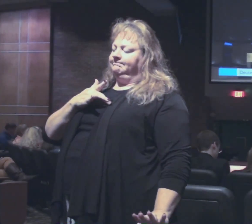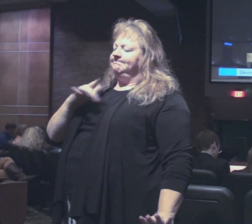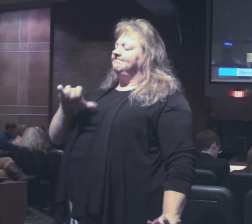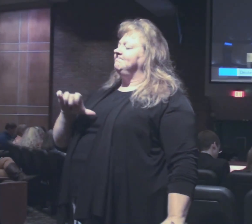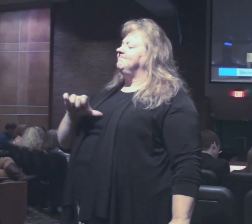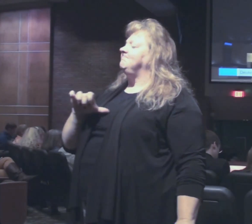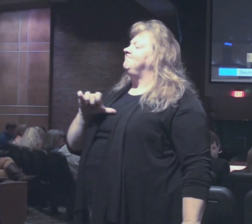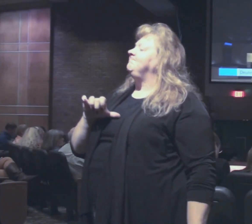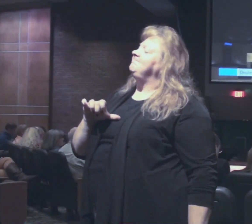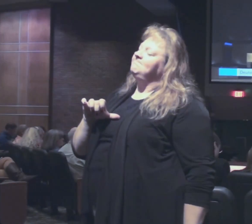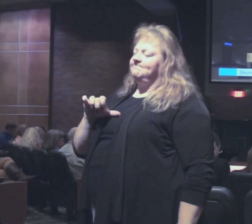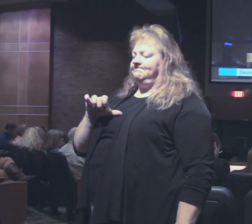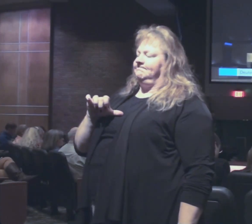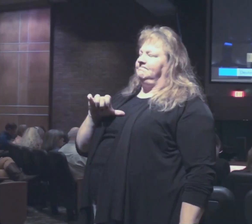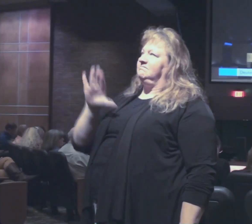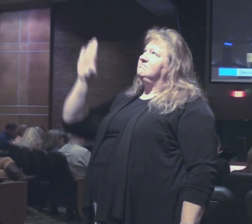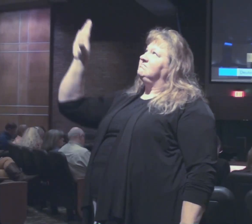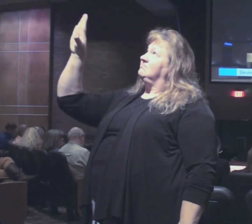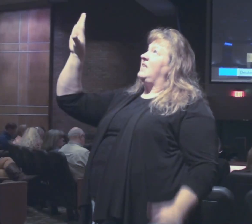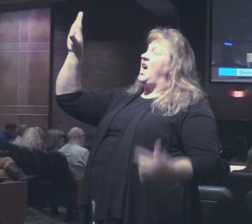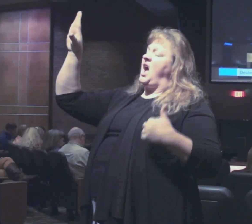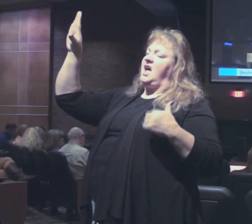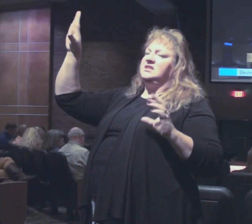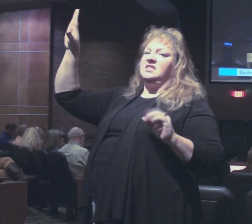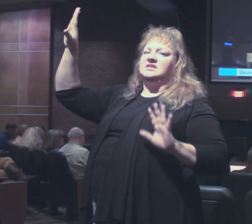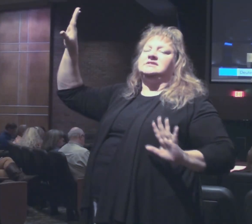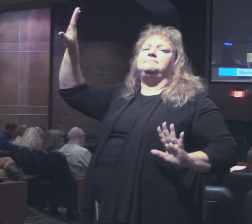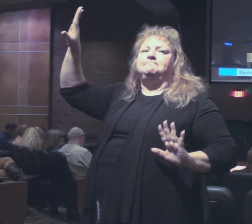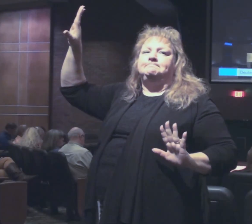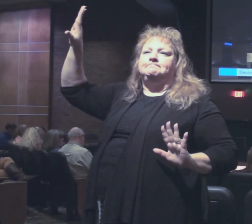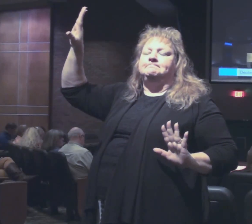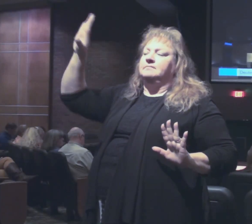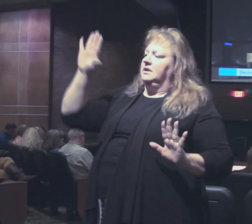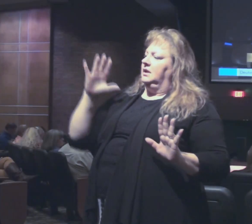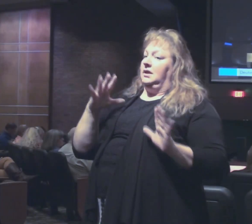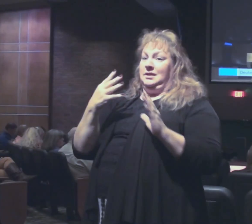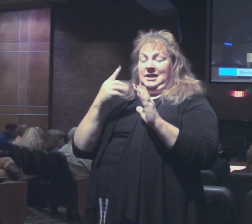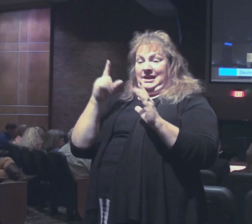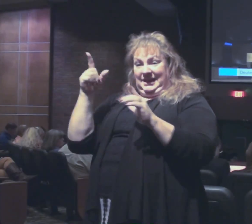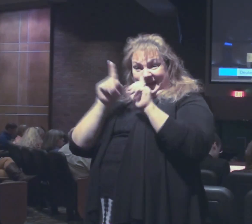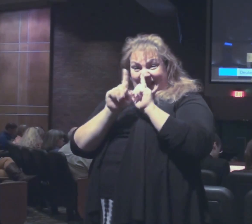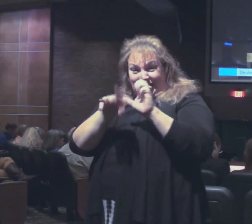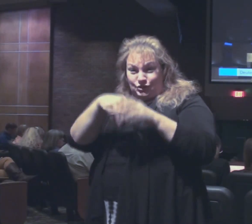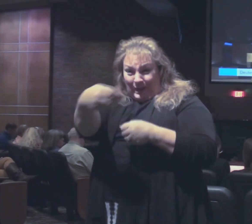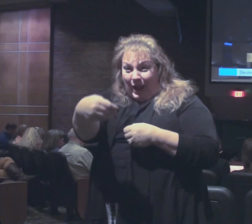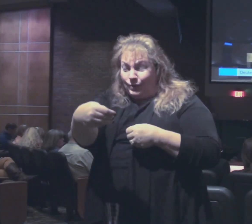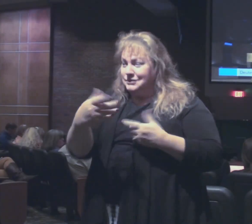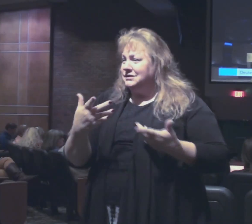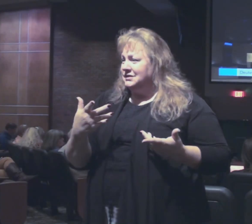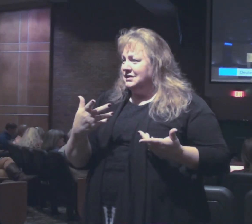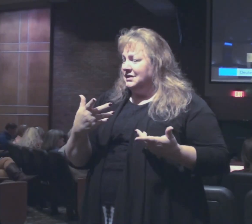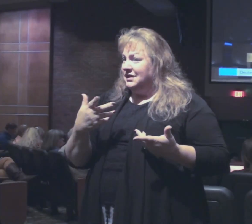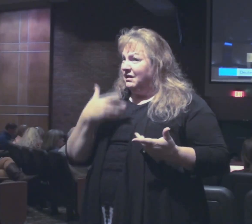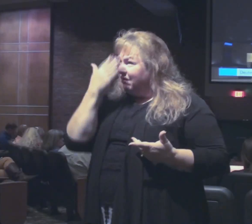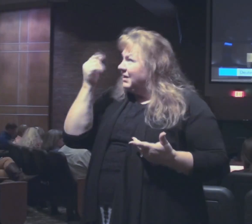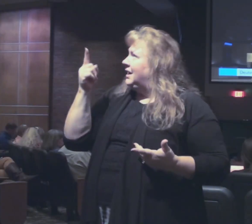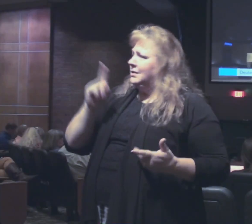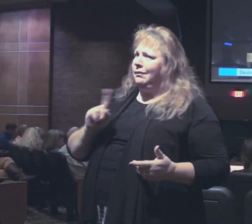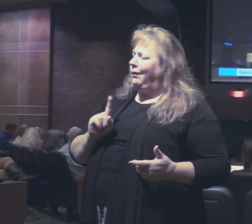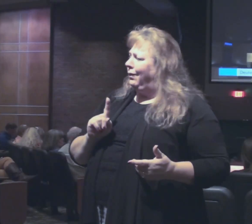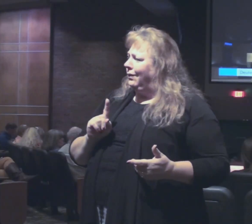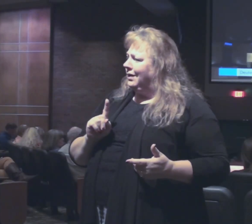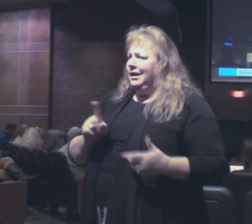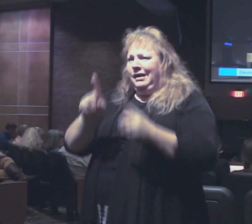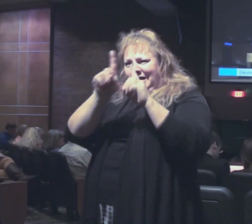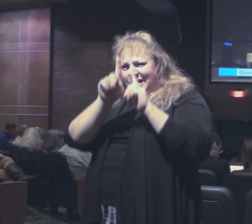and you will forget the Lord your God who brought you from out of the land of Egypt, out of the house of slavery. He